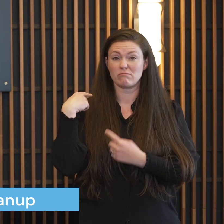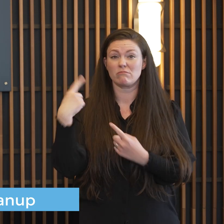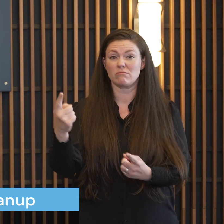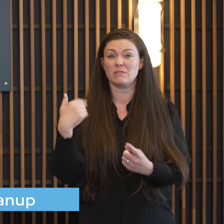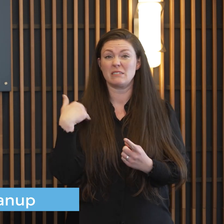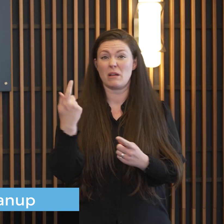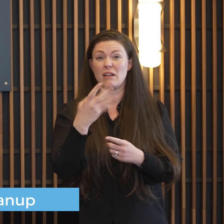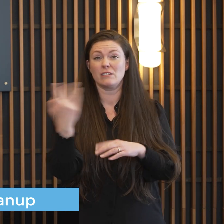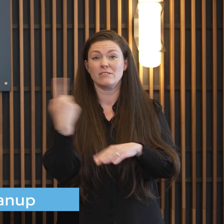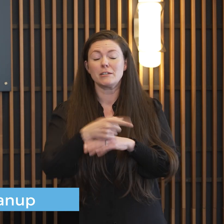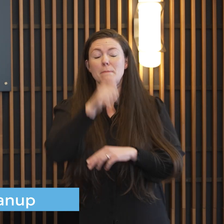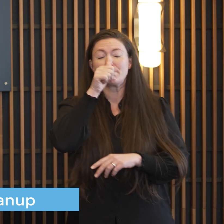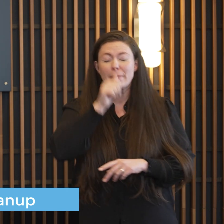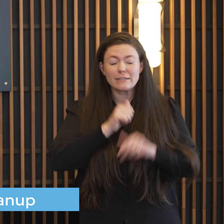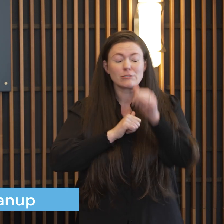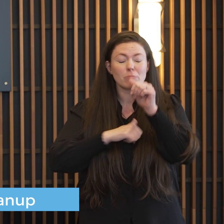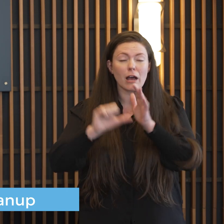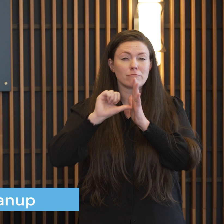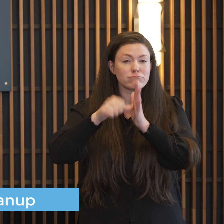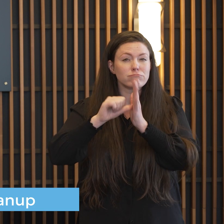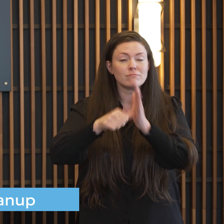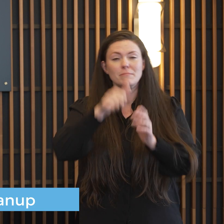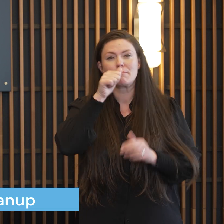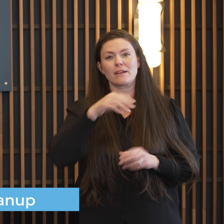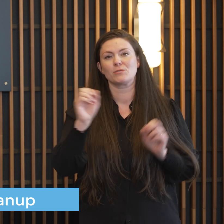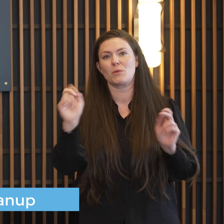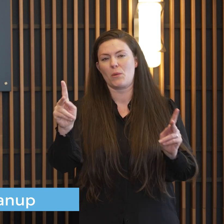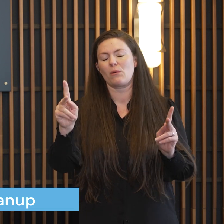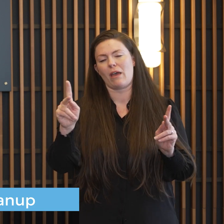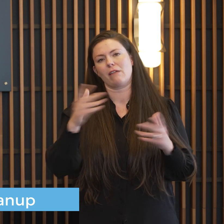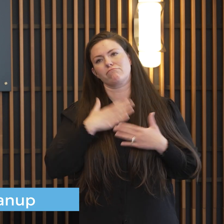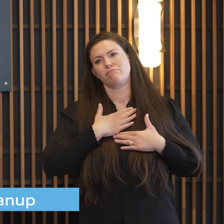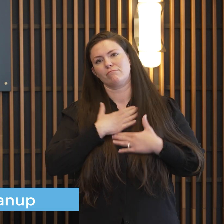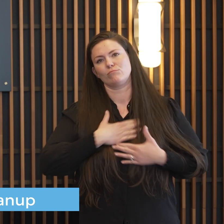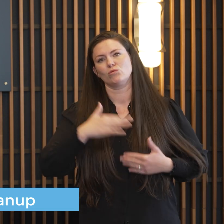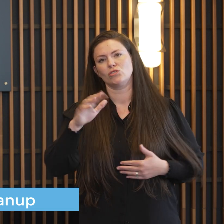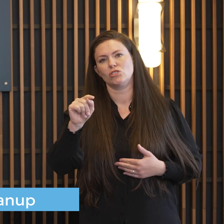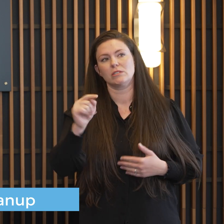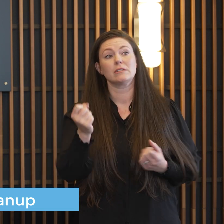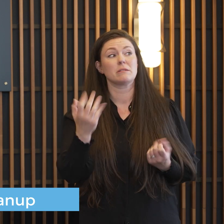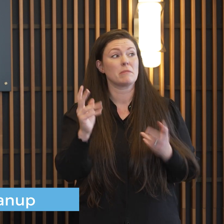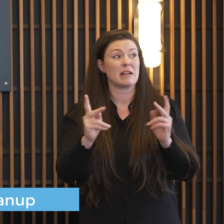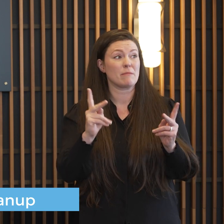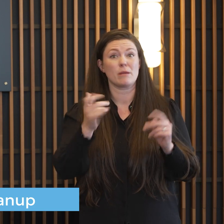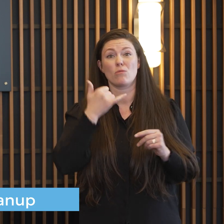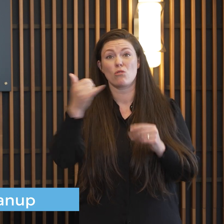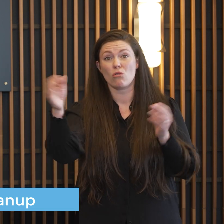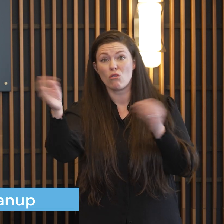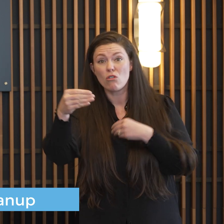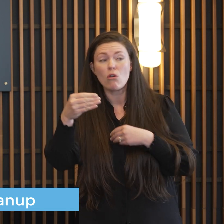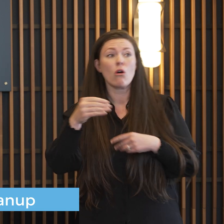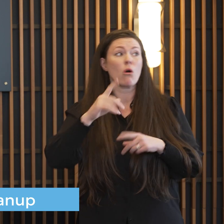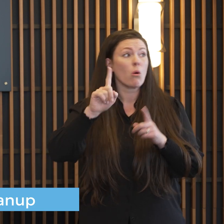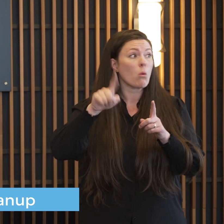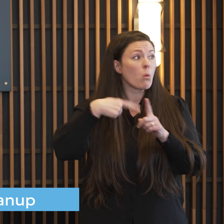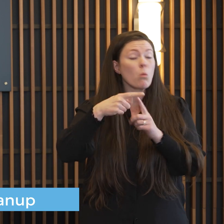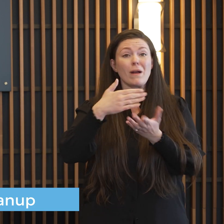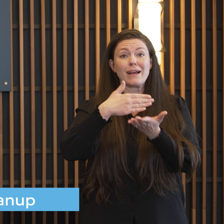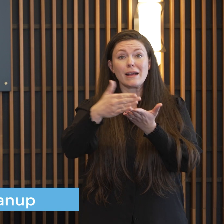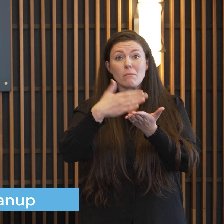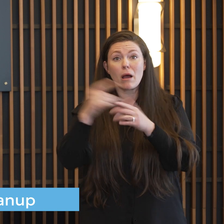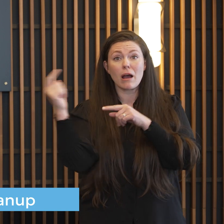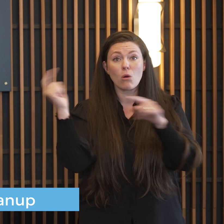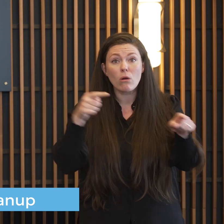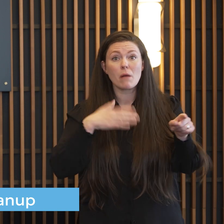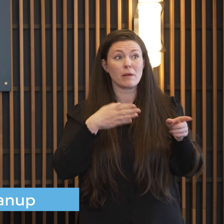so patience patience patience is kind of the theme I know a lot of people are asking or calling our office hey one of the plows is going to come past my